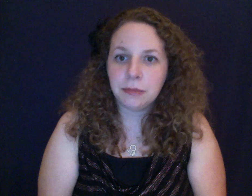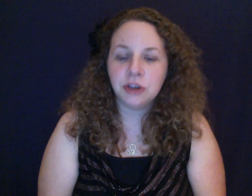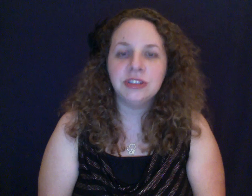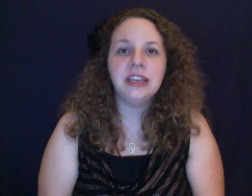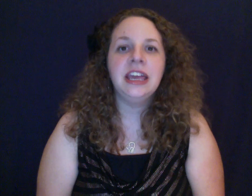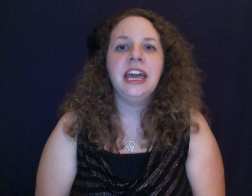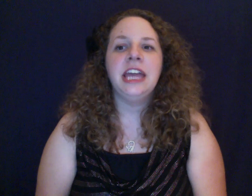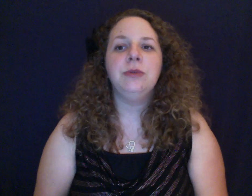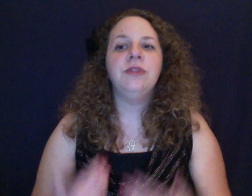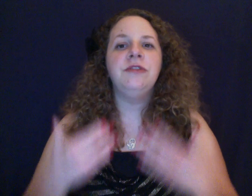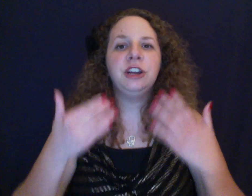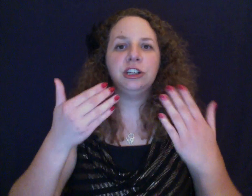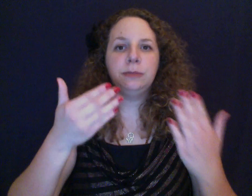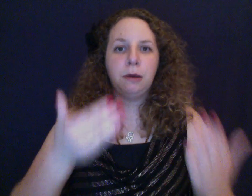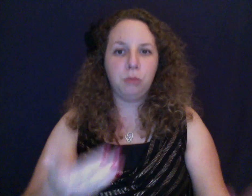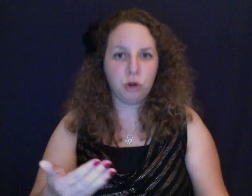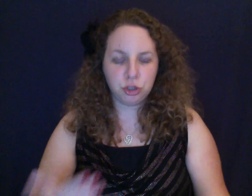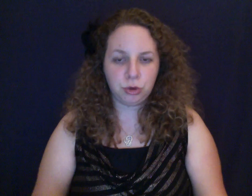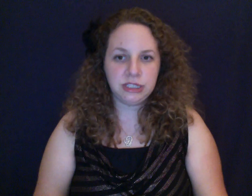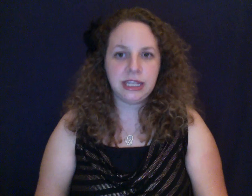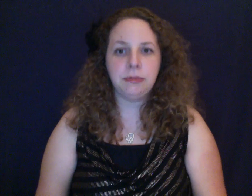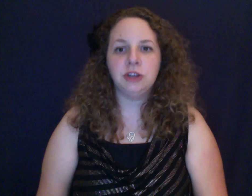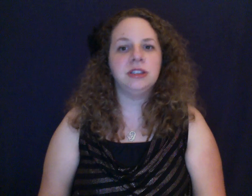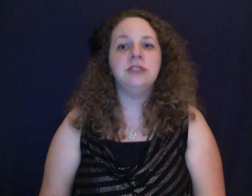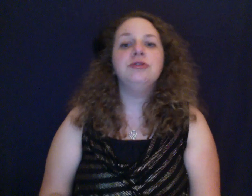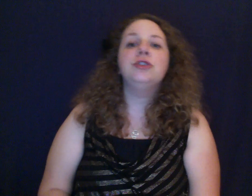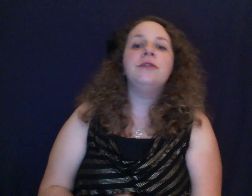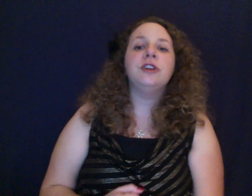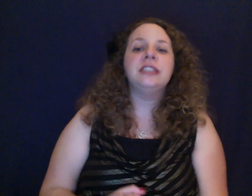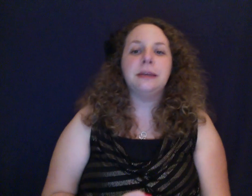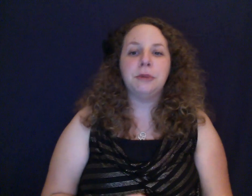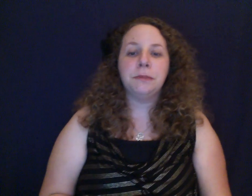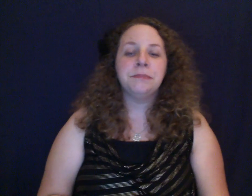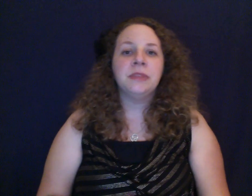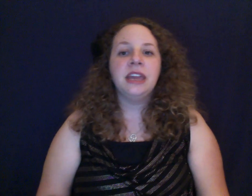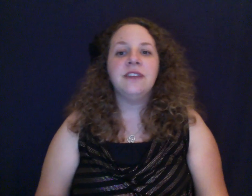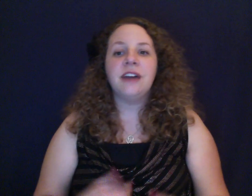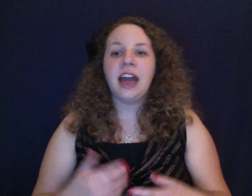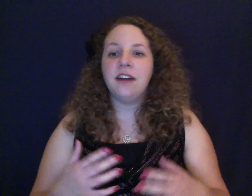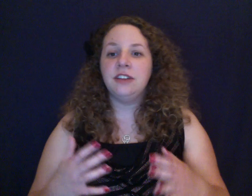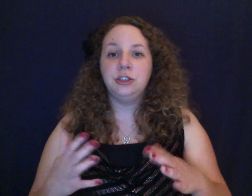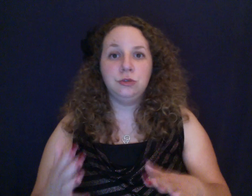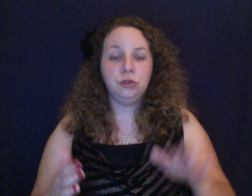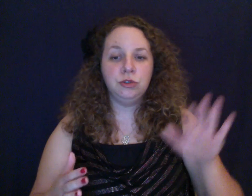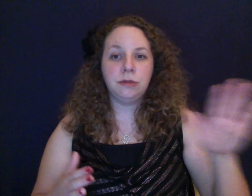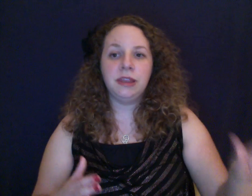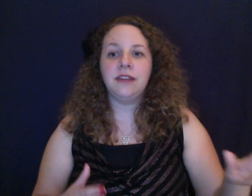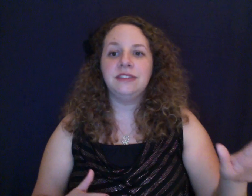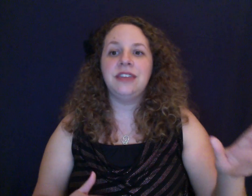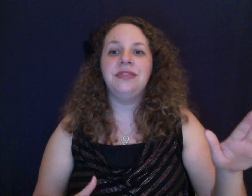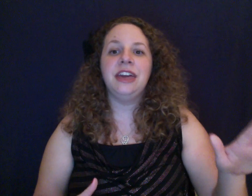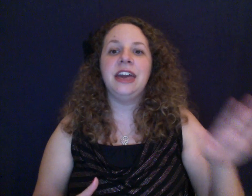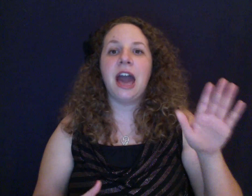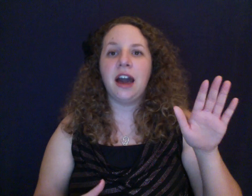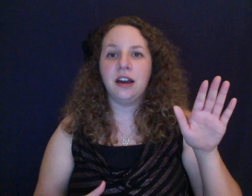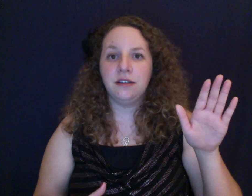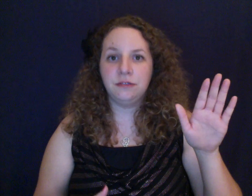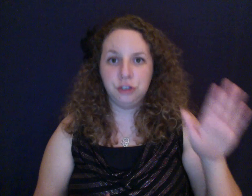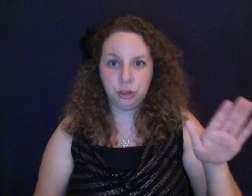person and you will fingerspell more towards that person. So for example, if I have a student who is on my left and they have two